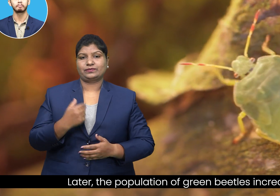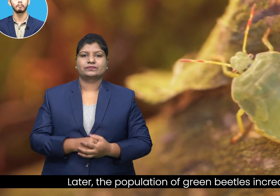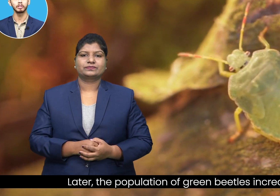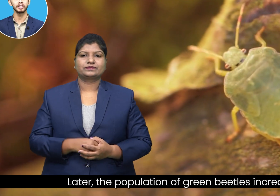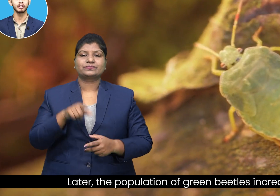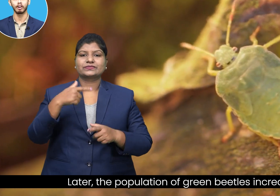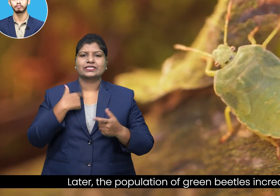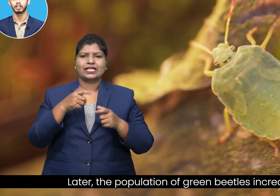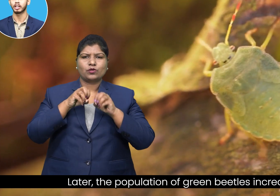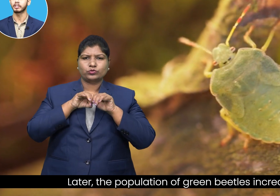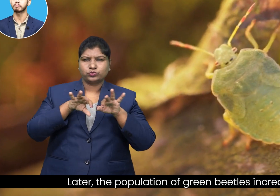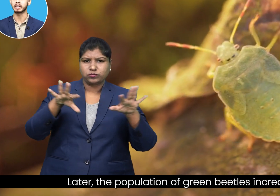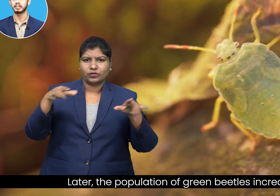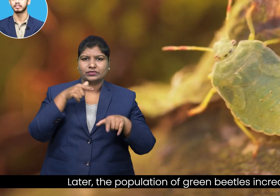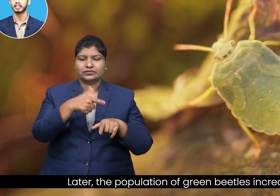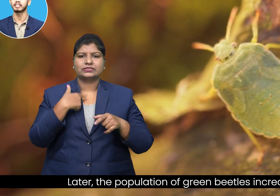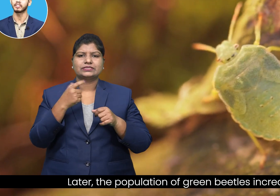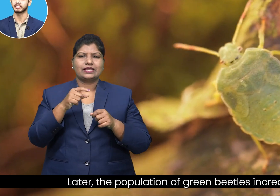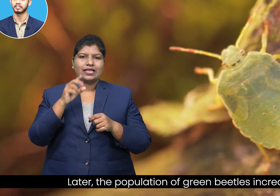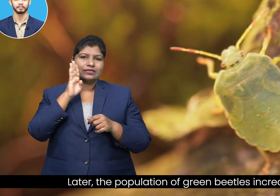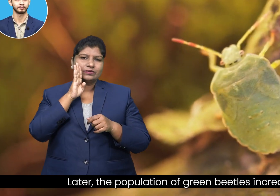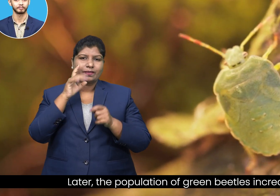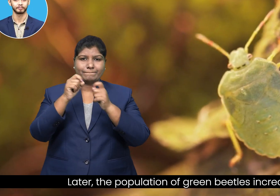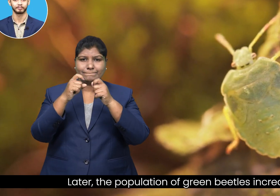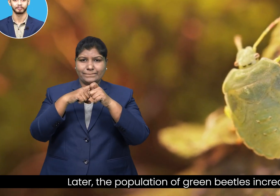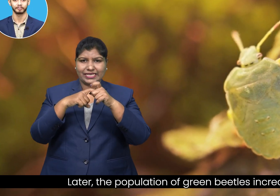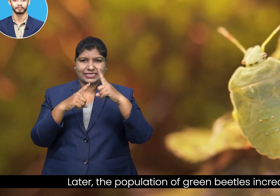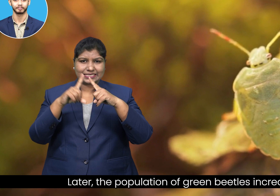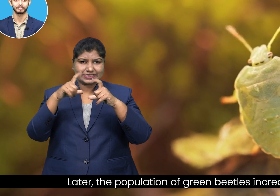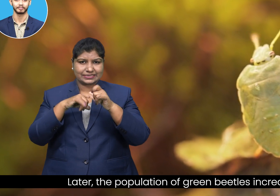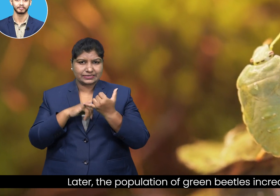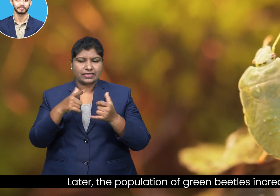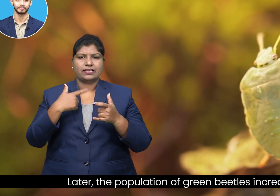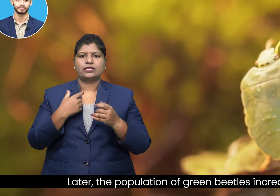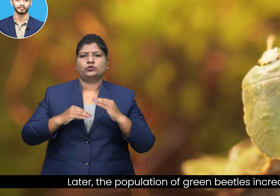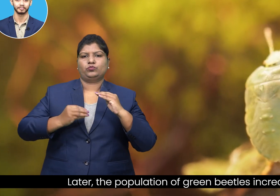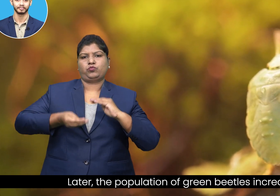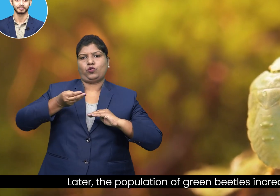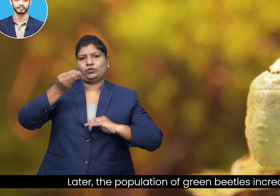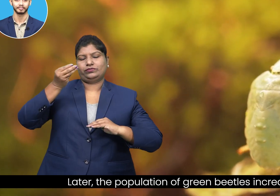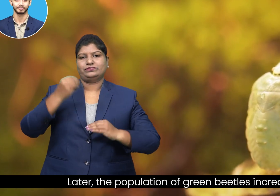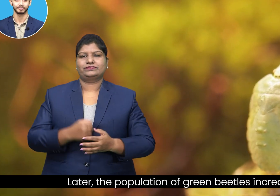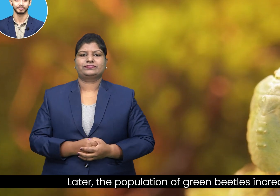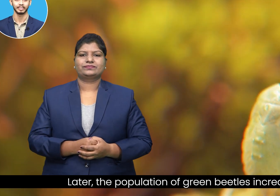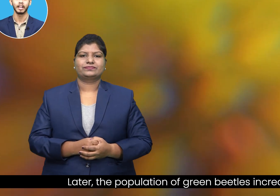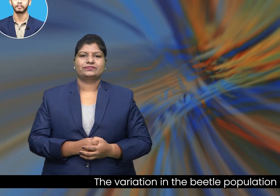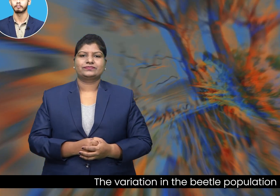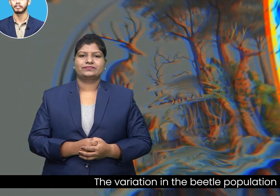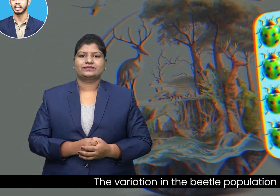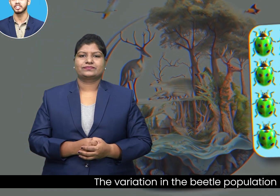population of green beetles increased the variation